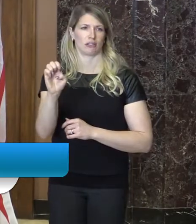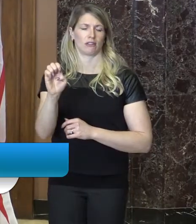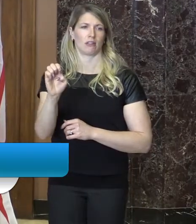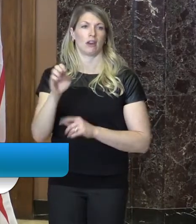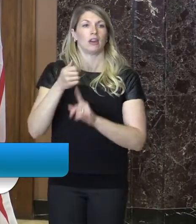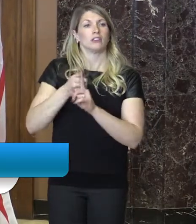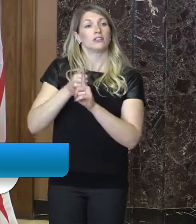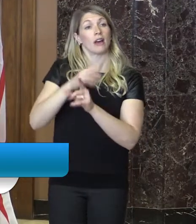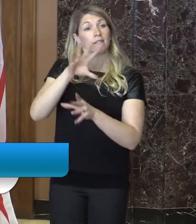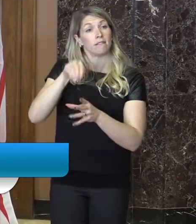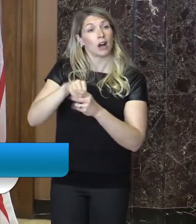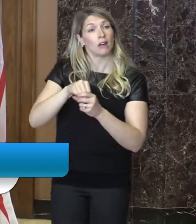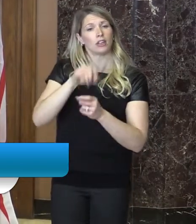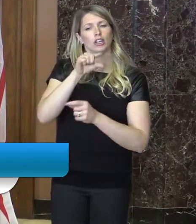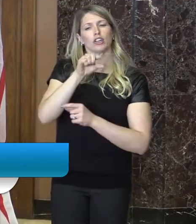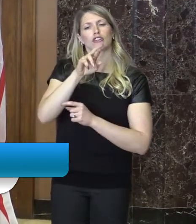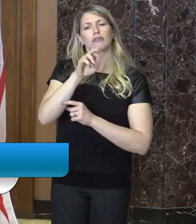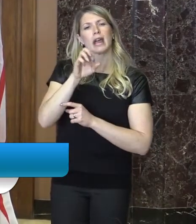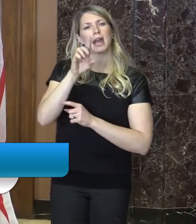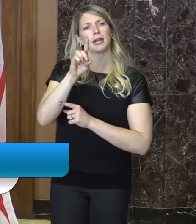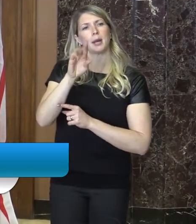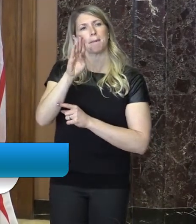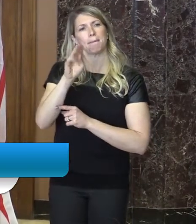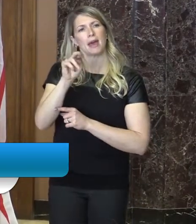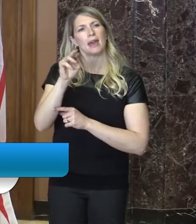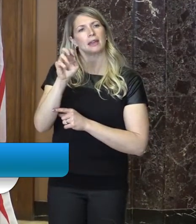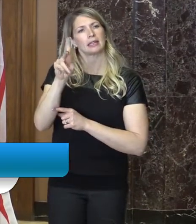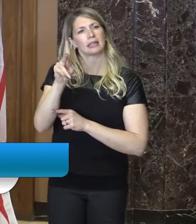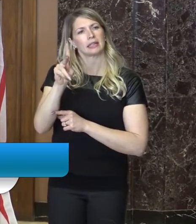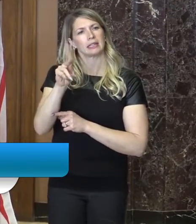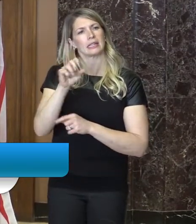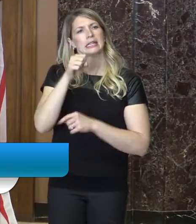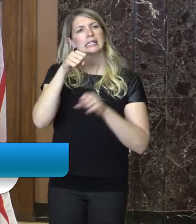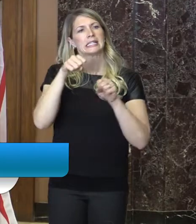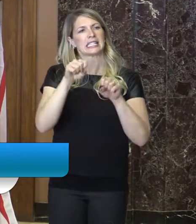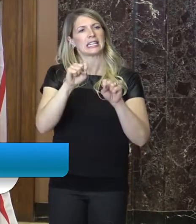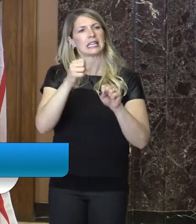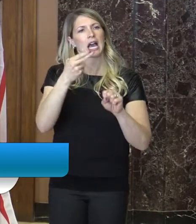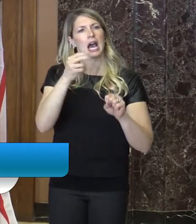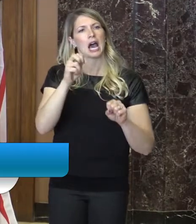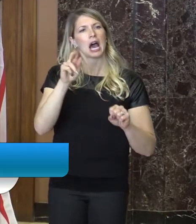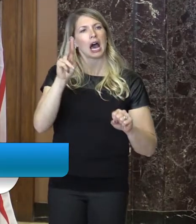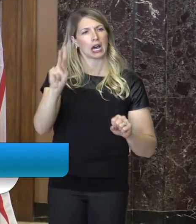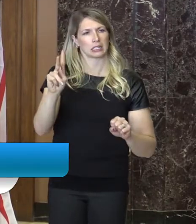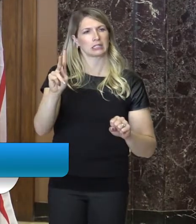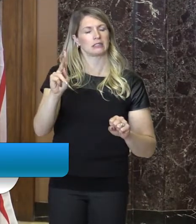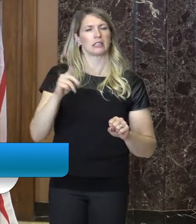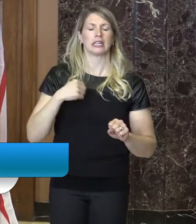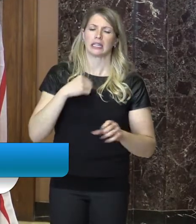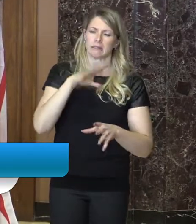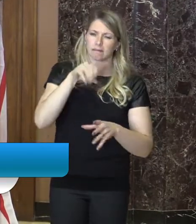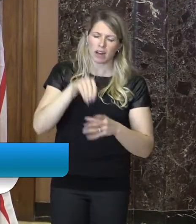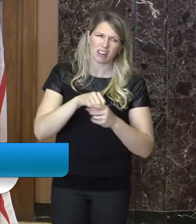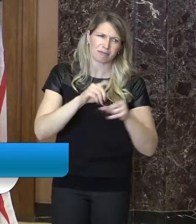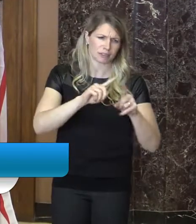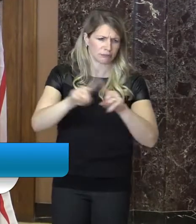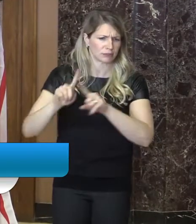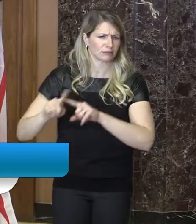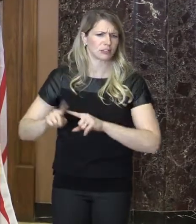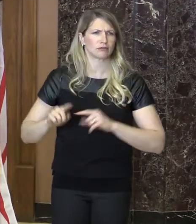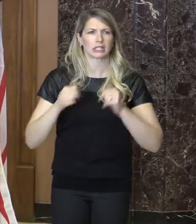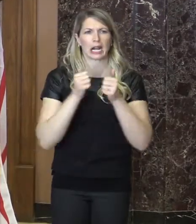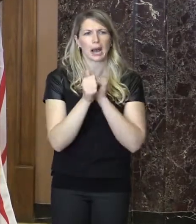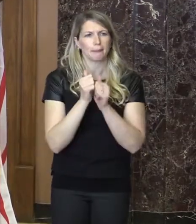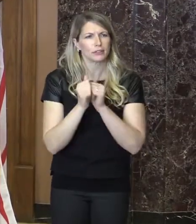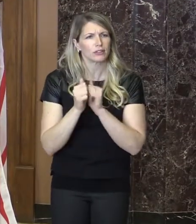Olympics Grand Bank Fortune Seahawks and avidly participates in both athletics and snowshoeing. He has competed in numerous competitions